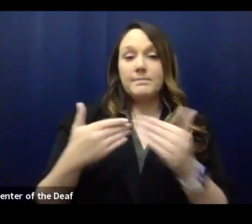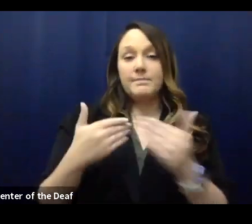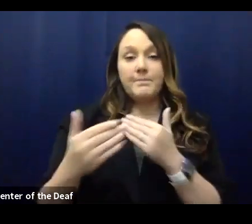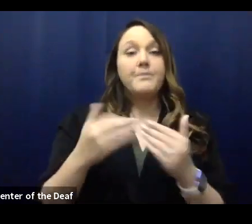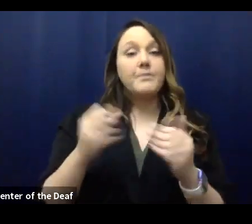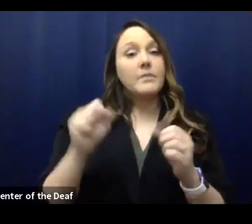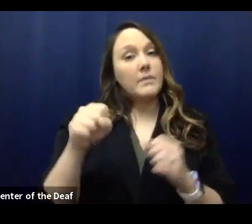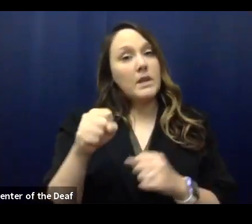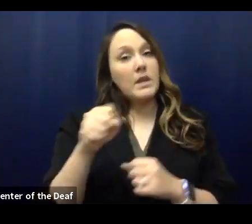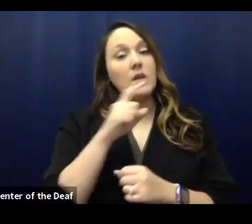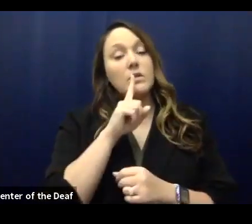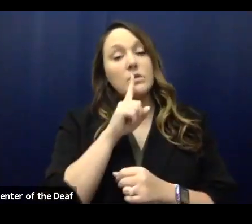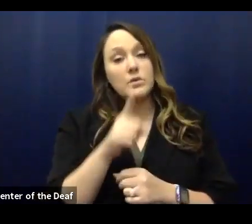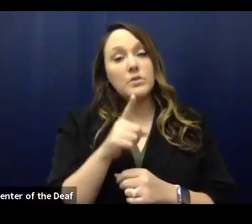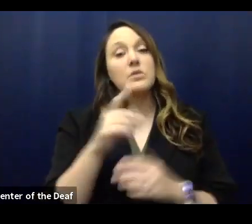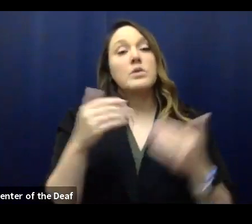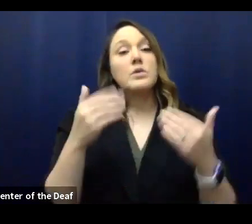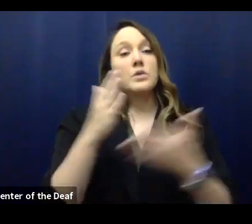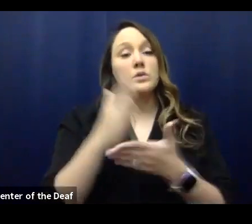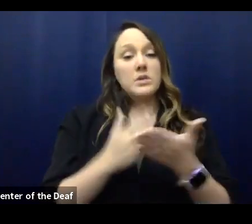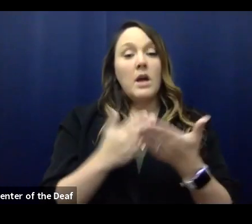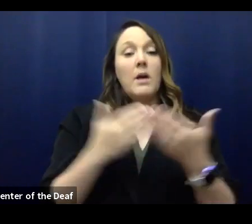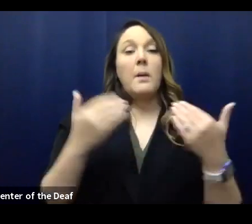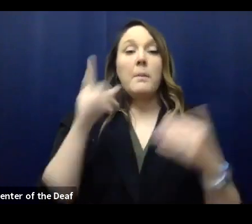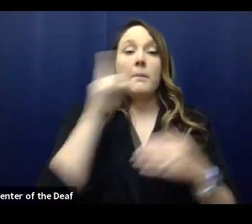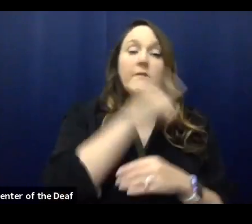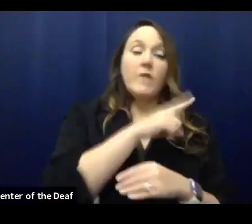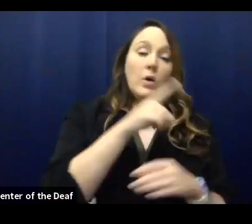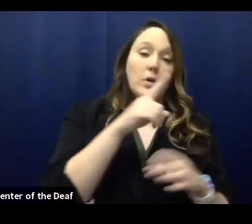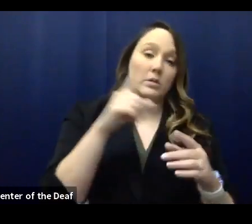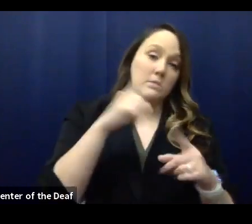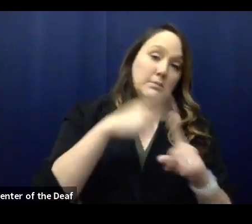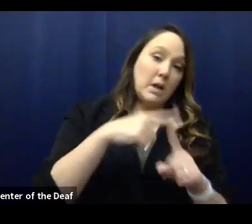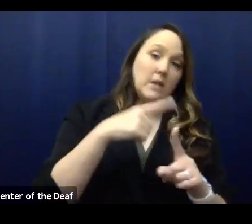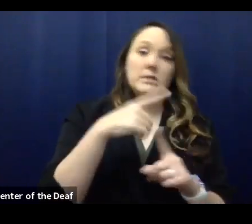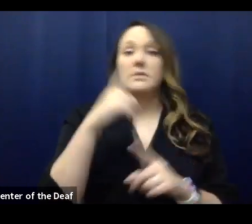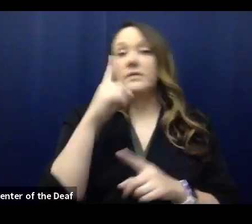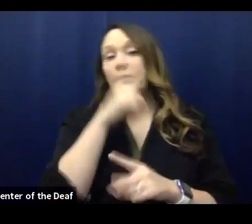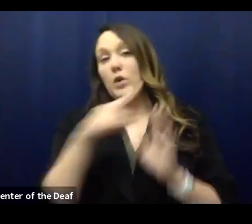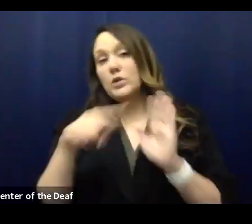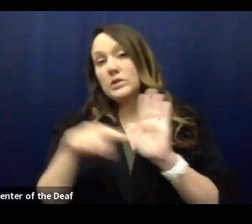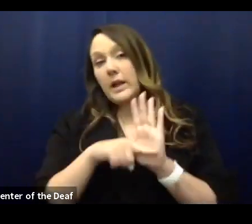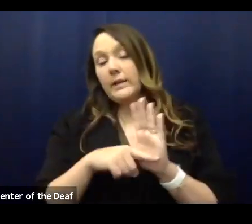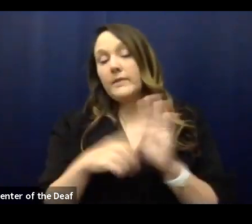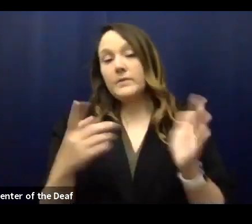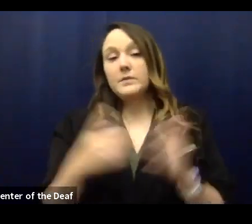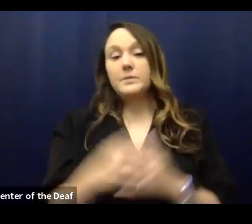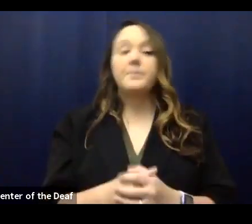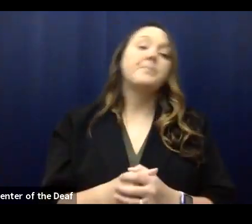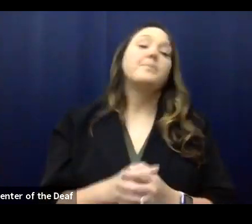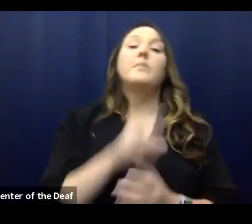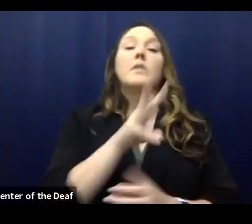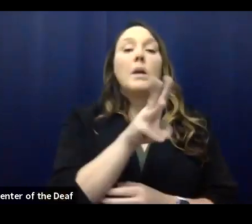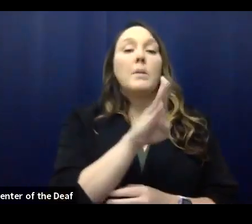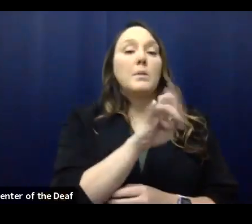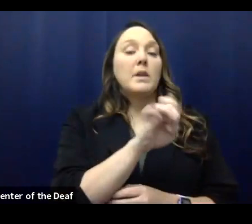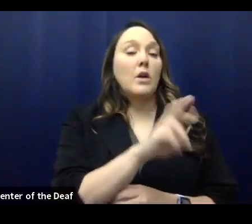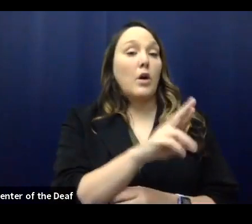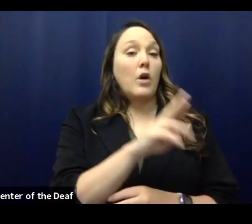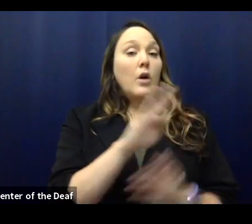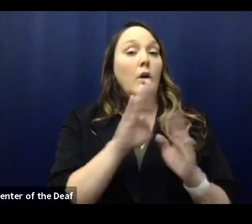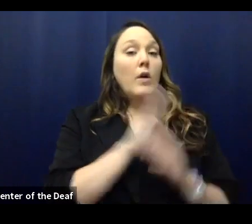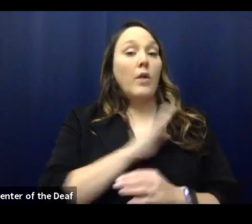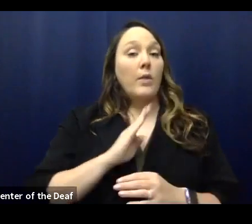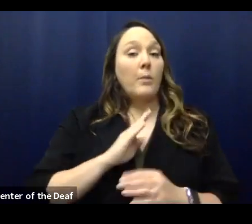positives. Um, with any tests we do, they're false positive, false negatives. From Paul with WBIR, is the Board of Health mask